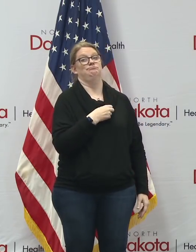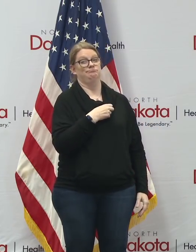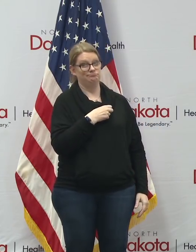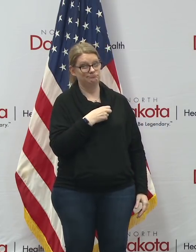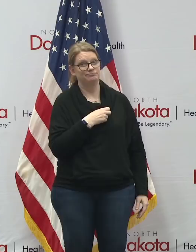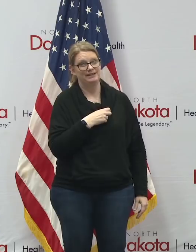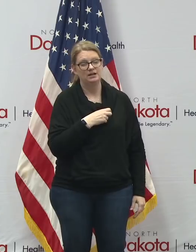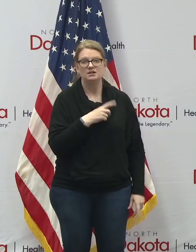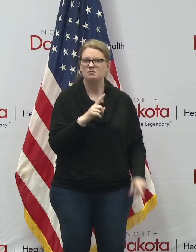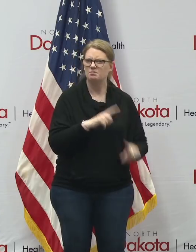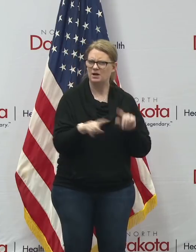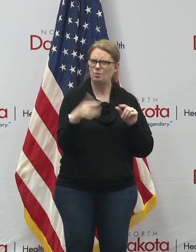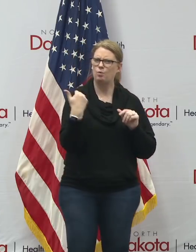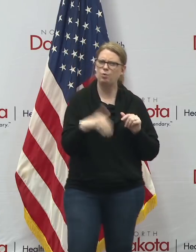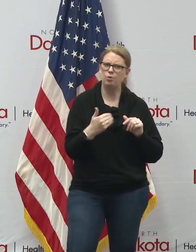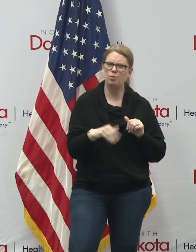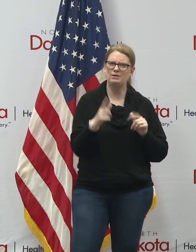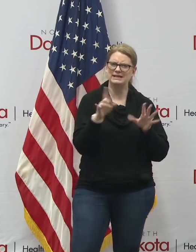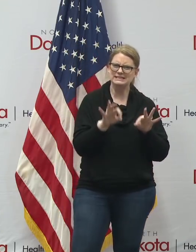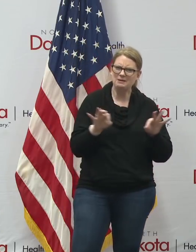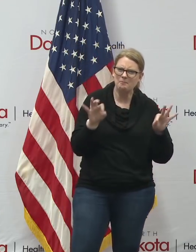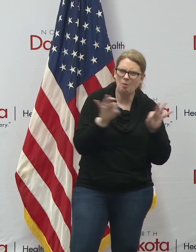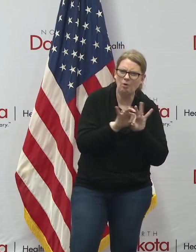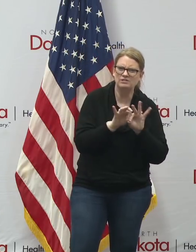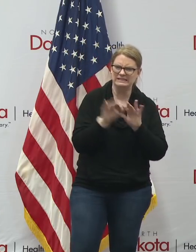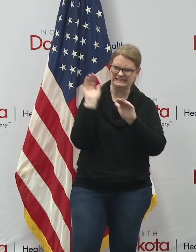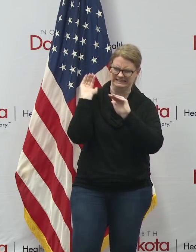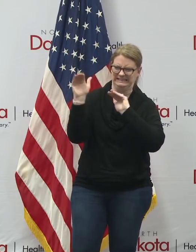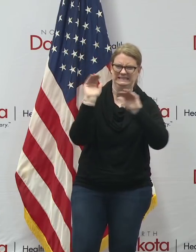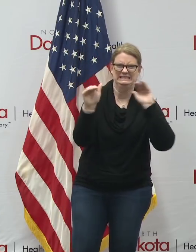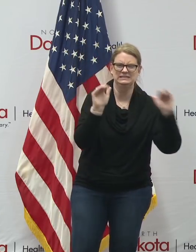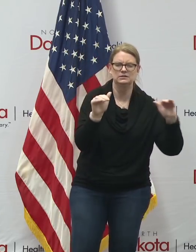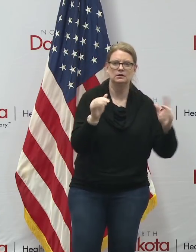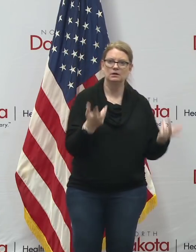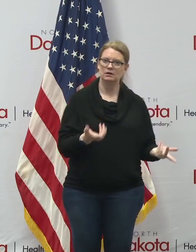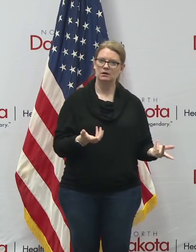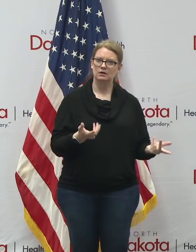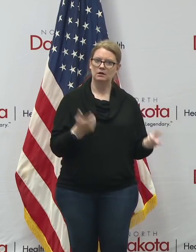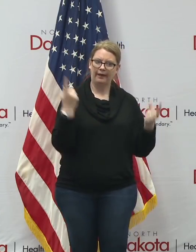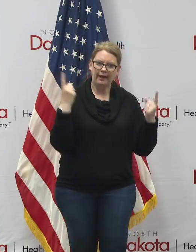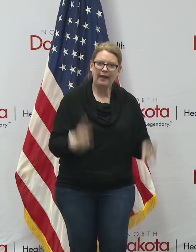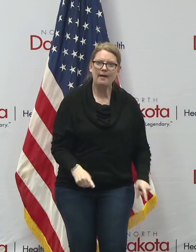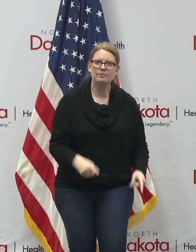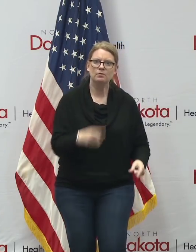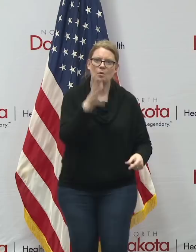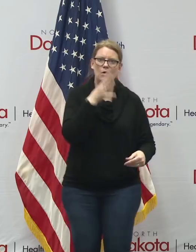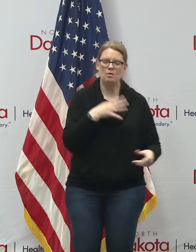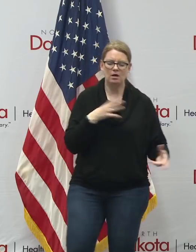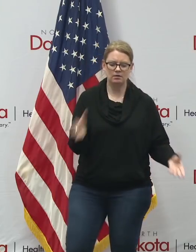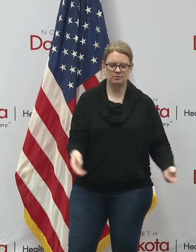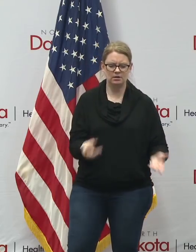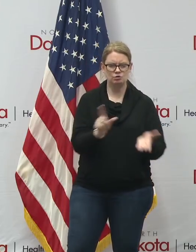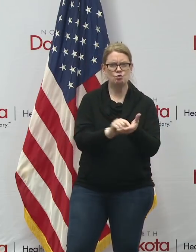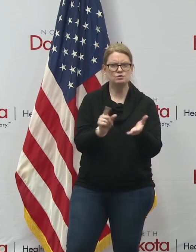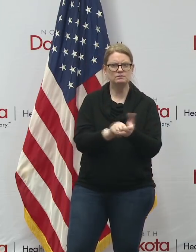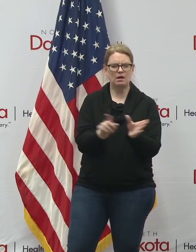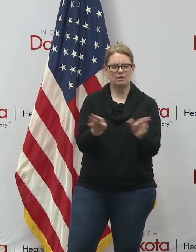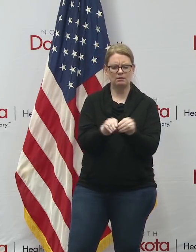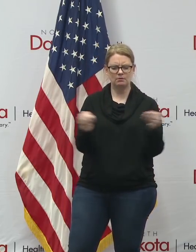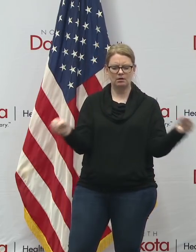that's why it's so critically important to get the message out because if she hadn't read that that story in the newspaper